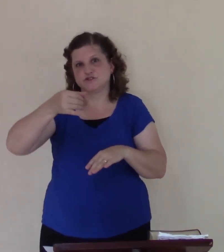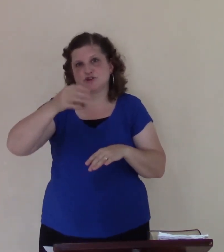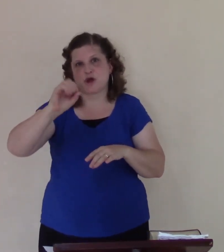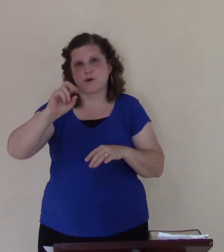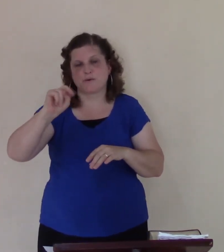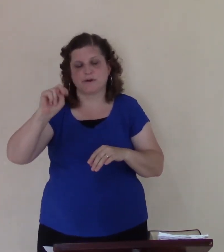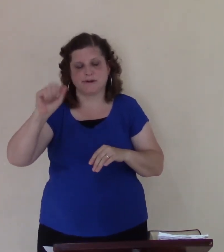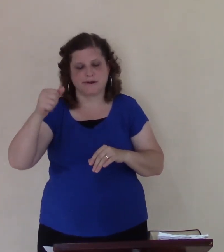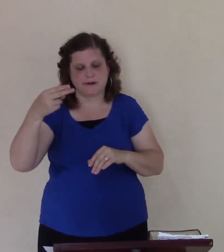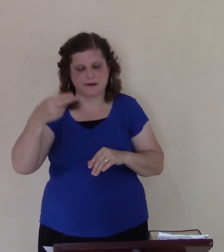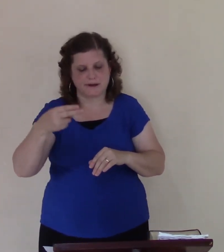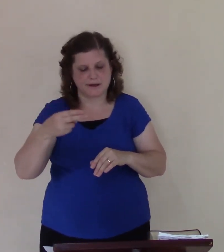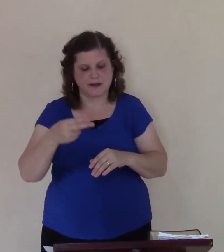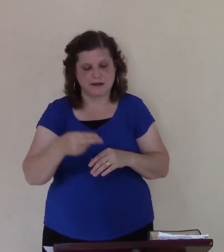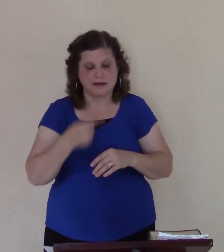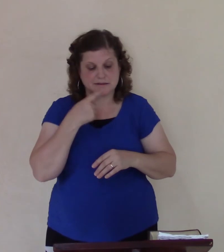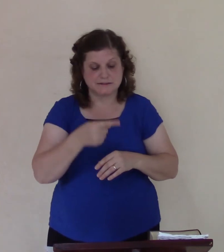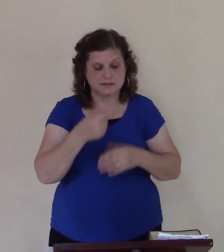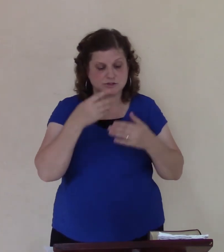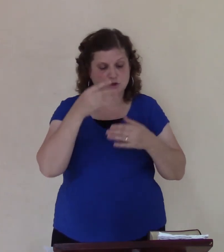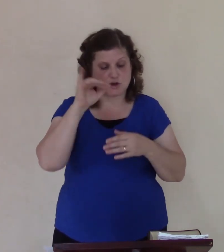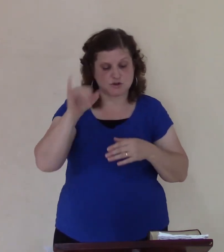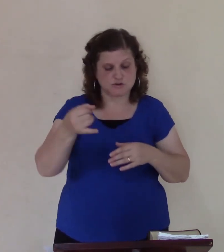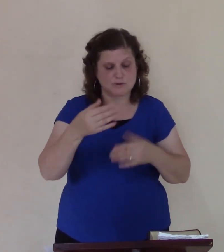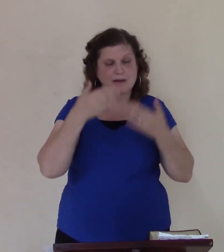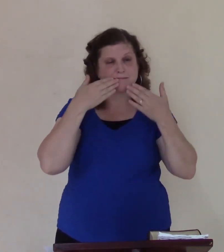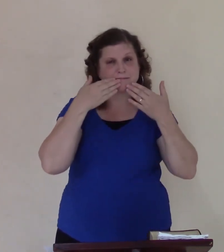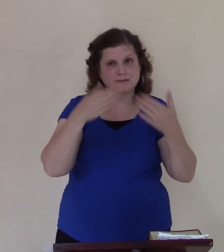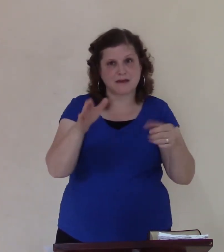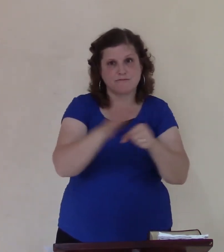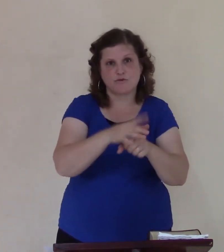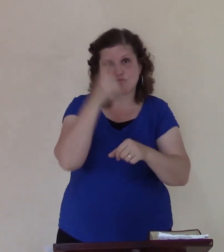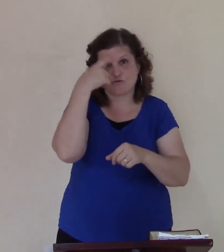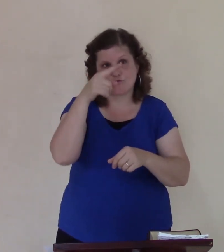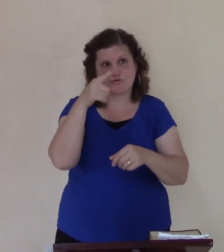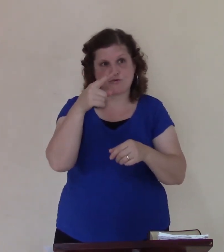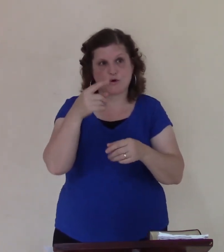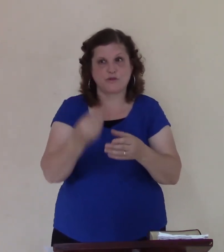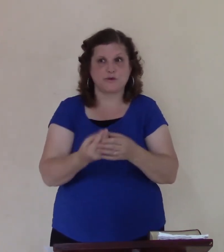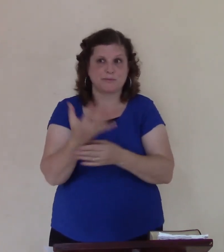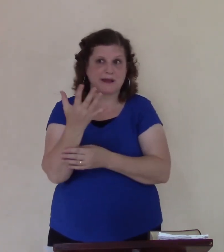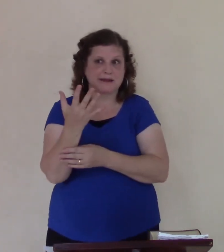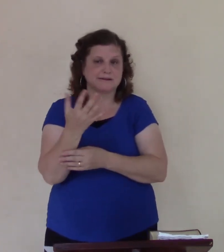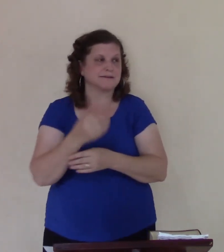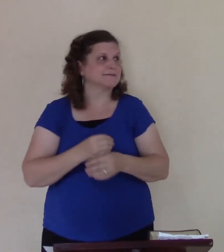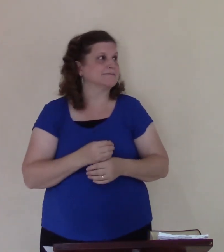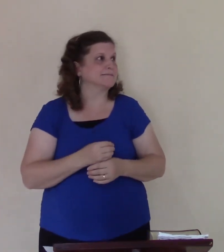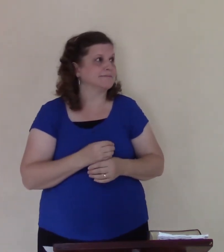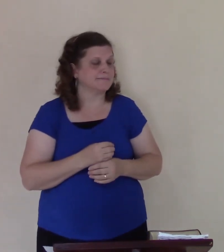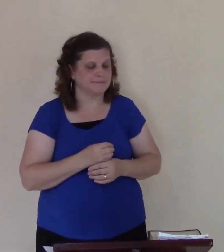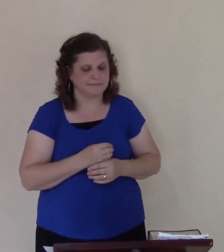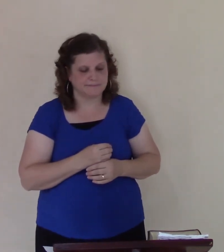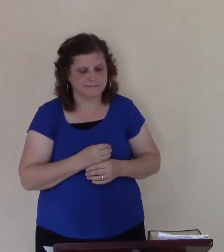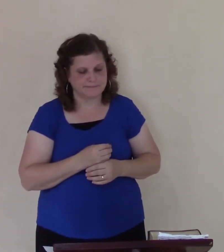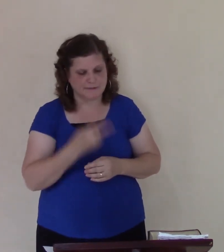John was thankful for the world but you know what it doesn't say now look back in that verse look here for a look